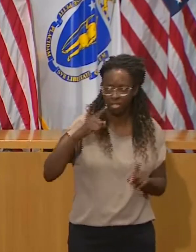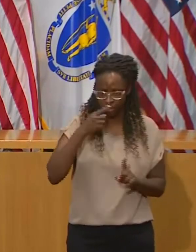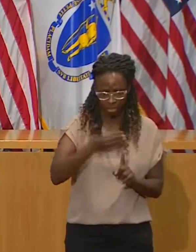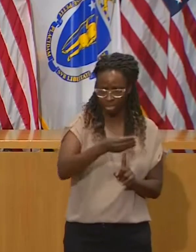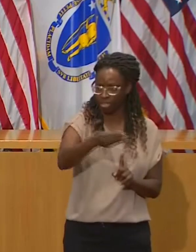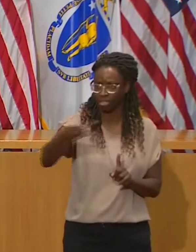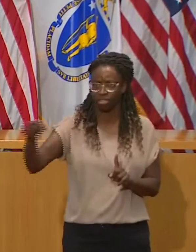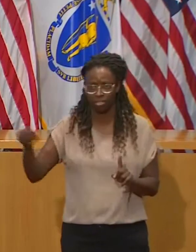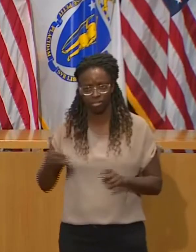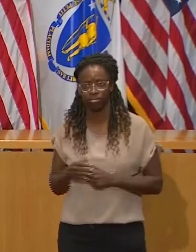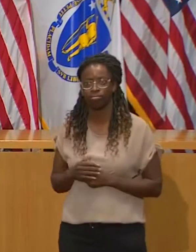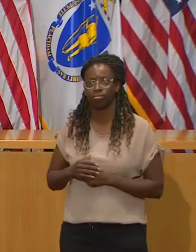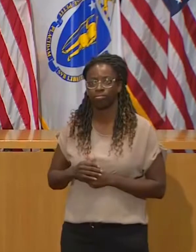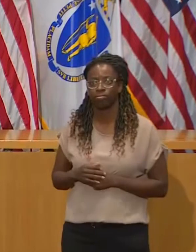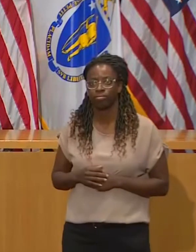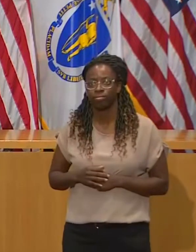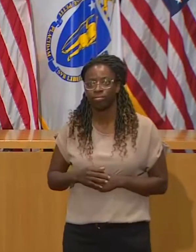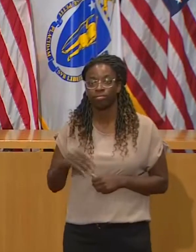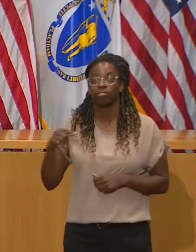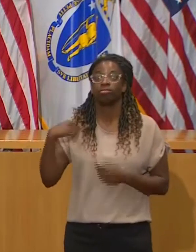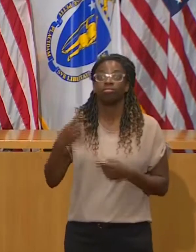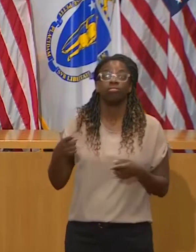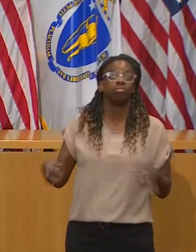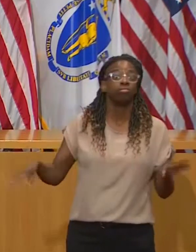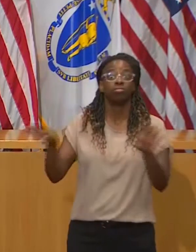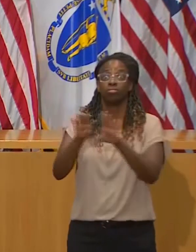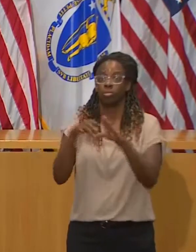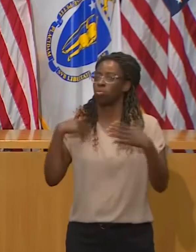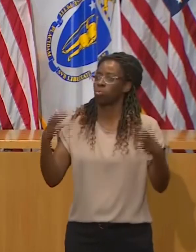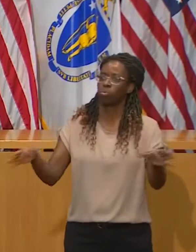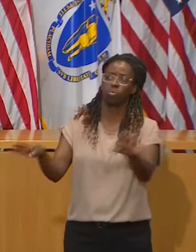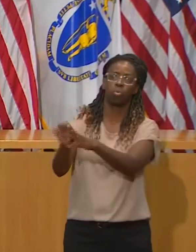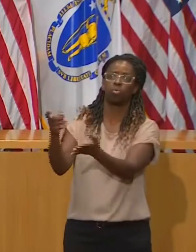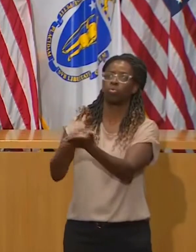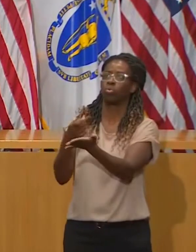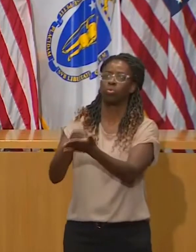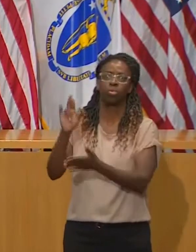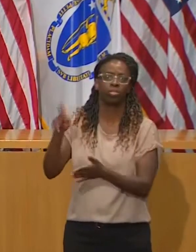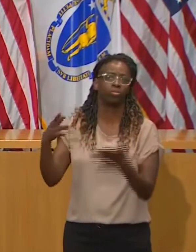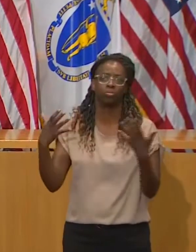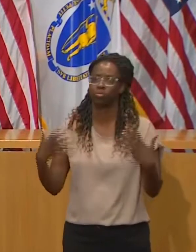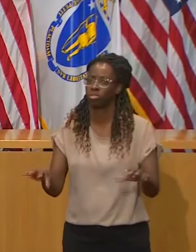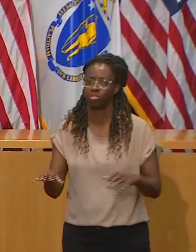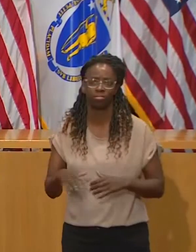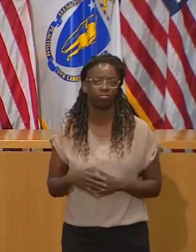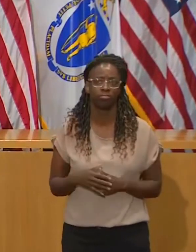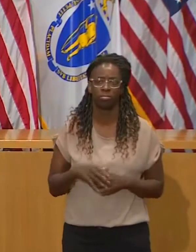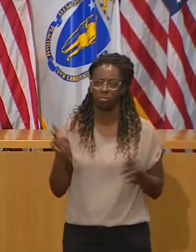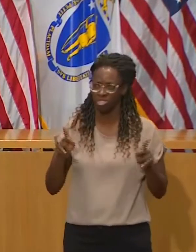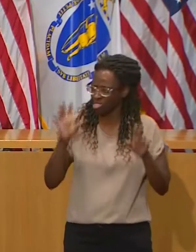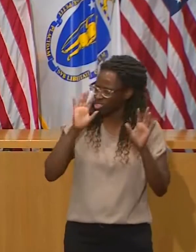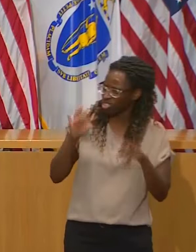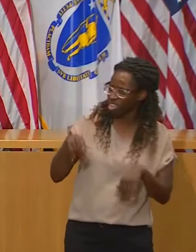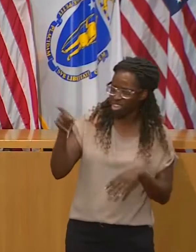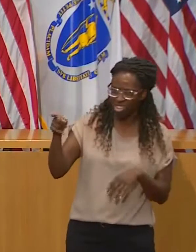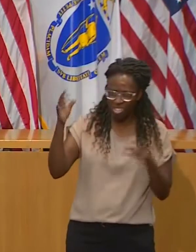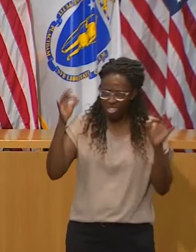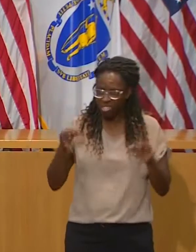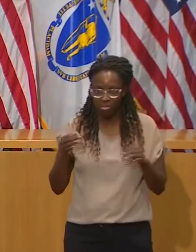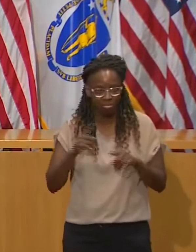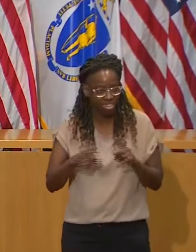social network page knows that. But youth hockey needs to make some changes, and we look forward to working with them